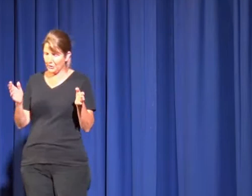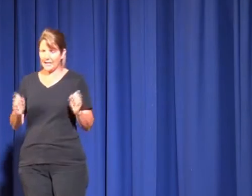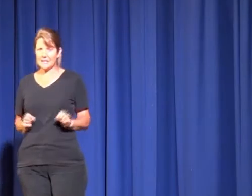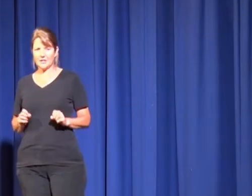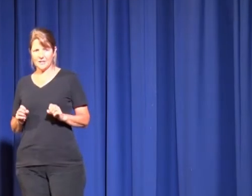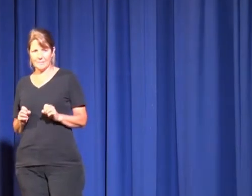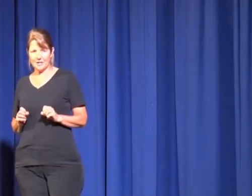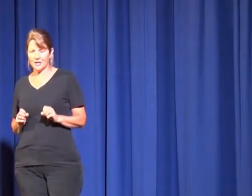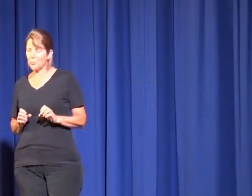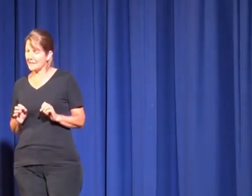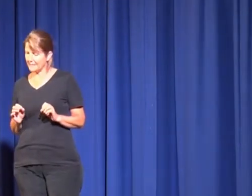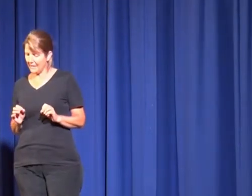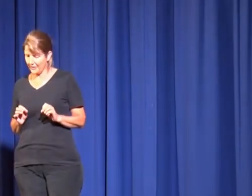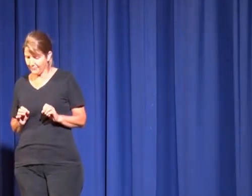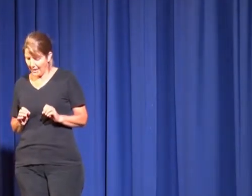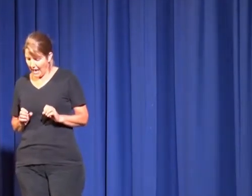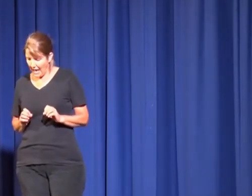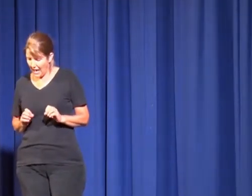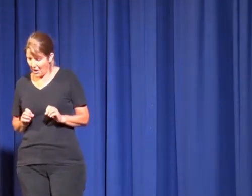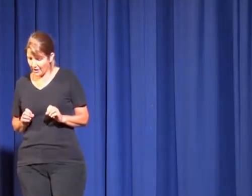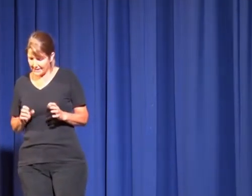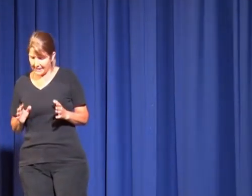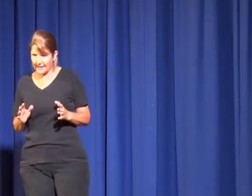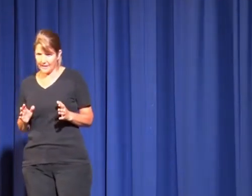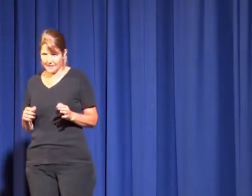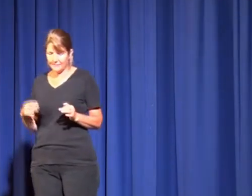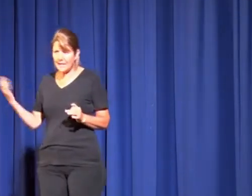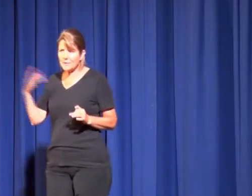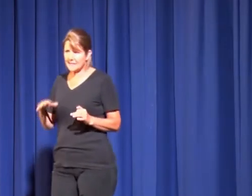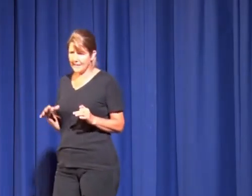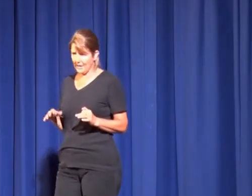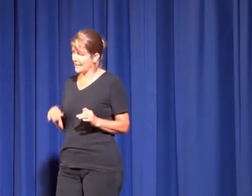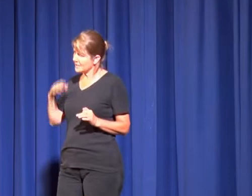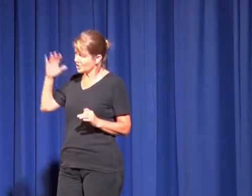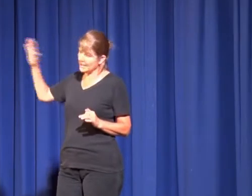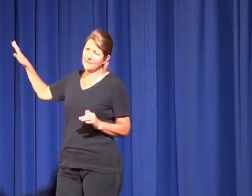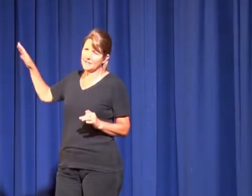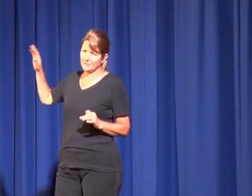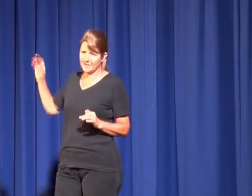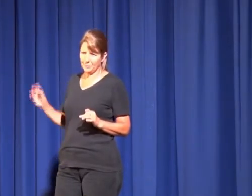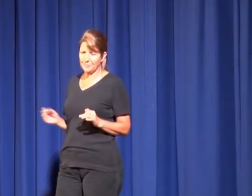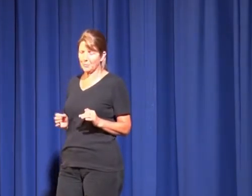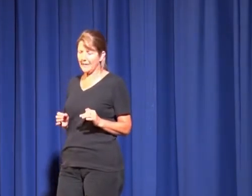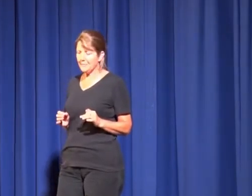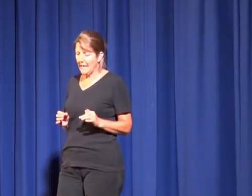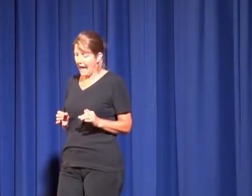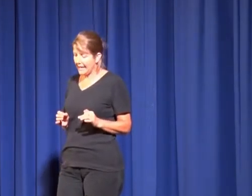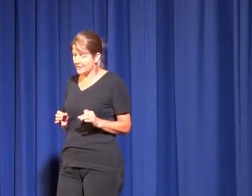Blue Life discos, mentioned, once a month on a Saturday night and Vicky would stay at my house because she lived several suburbs away and